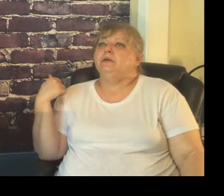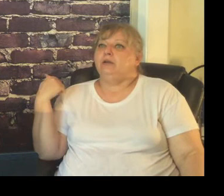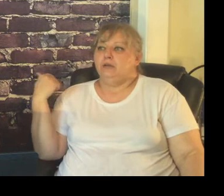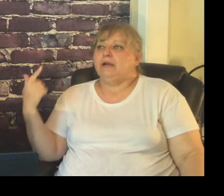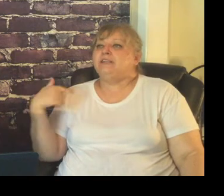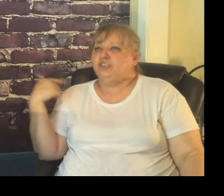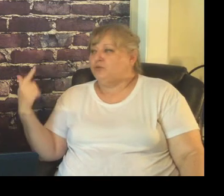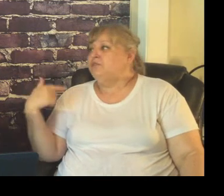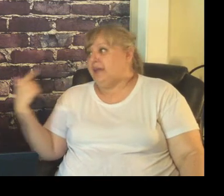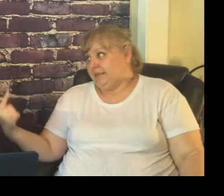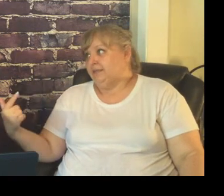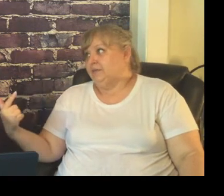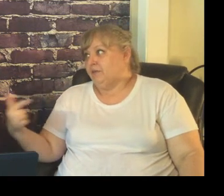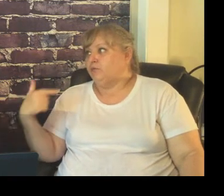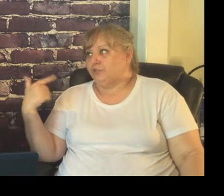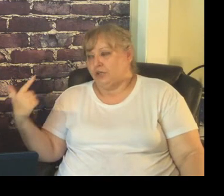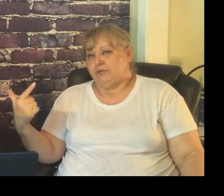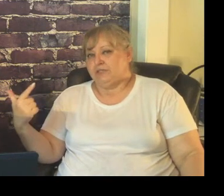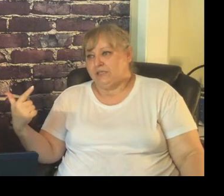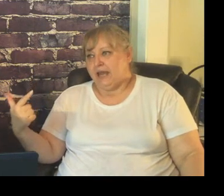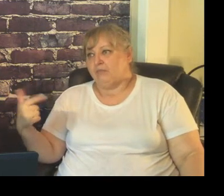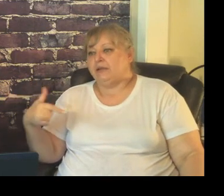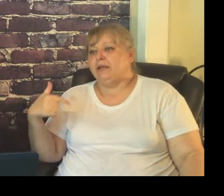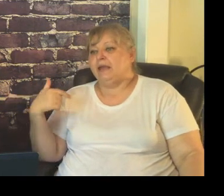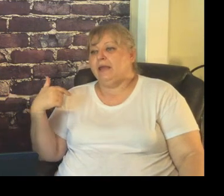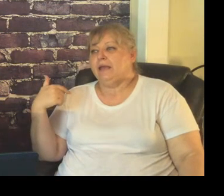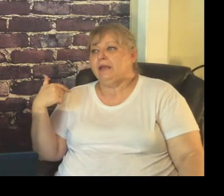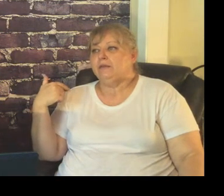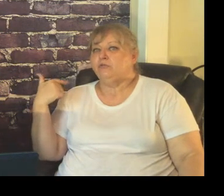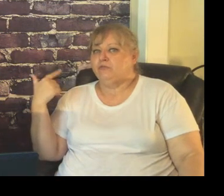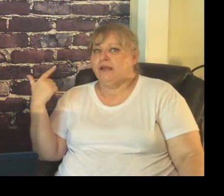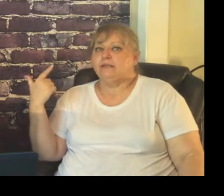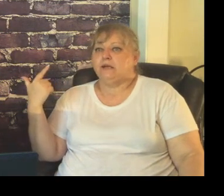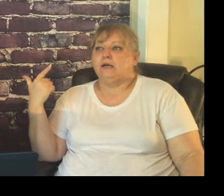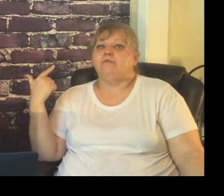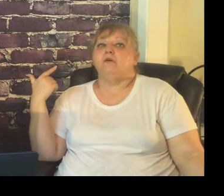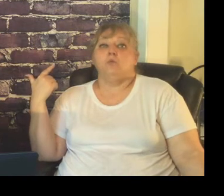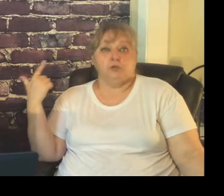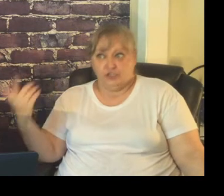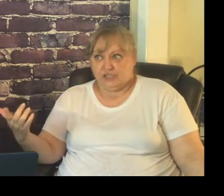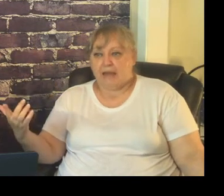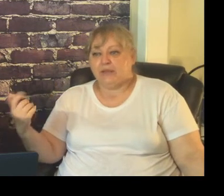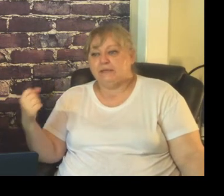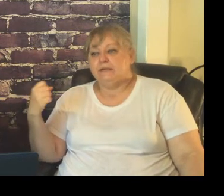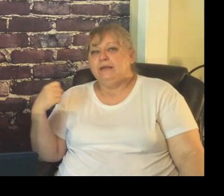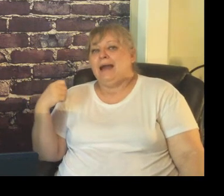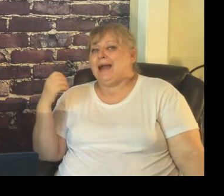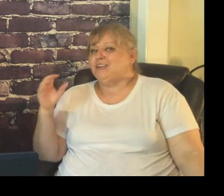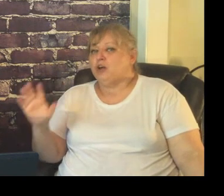okay just reflect of what's going to happen and reflect of what just happened I know